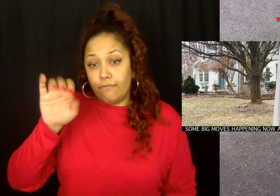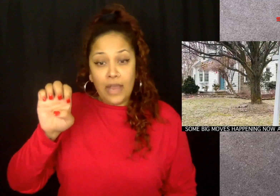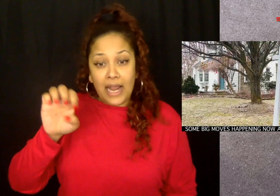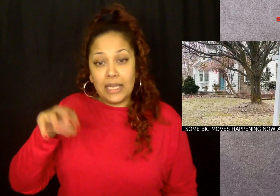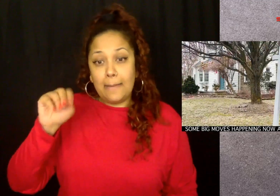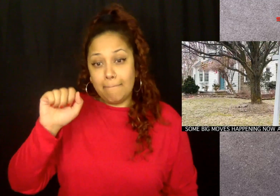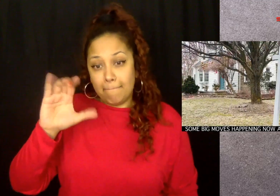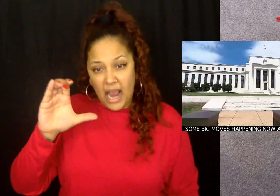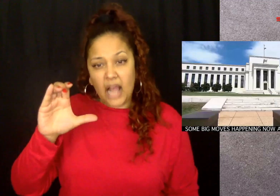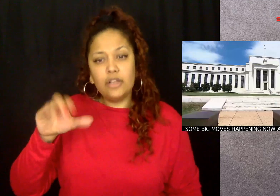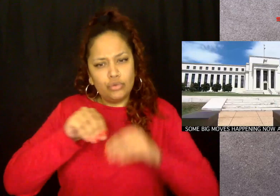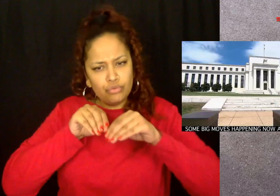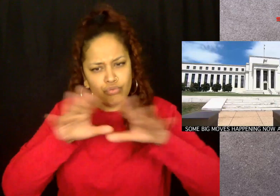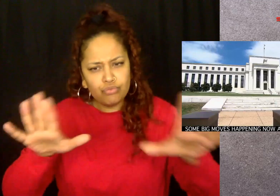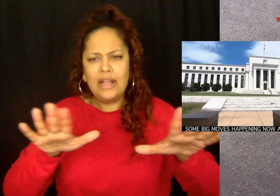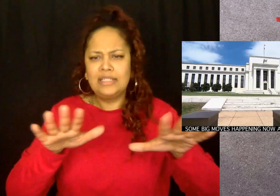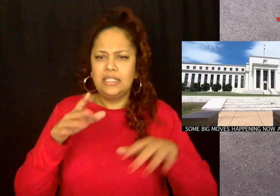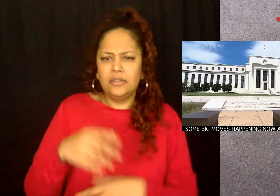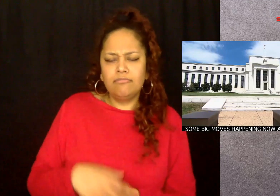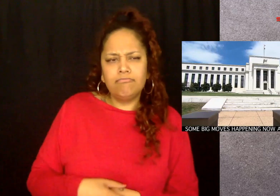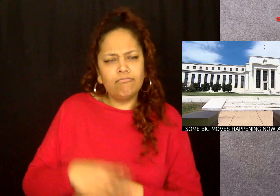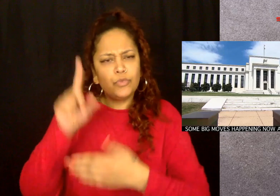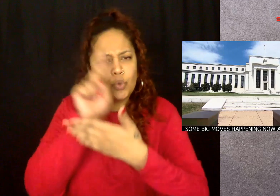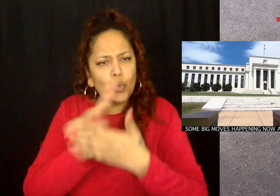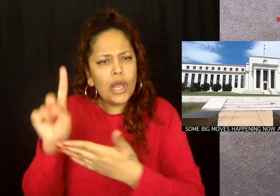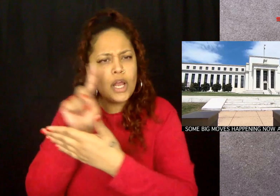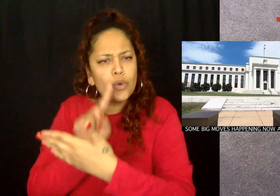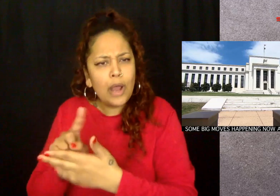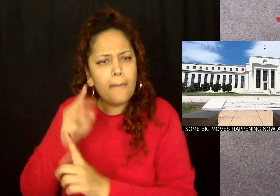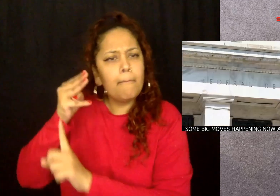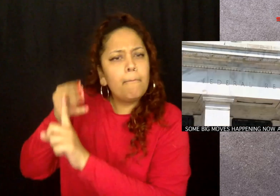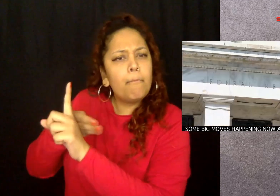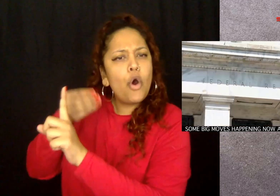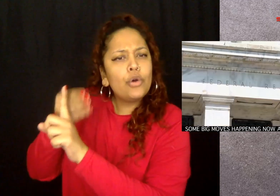And Freddie Mac released weekly mortgage rates.